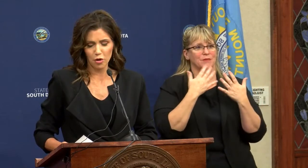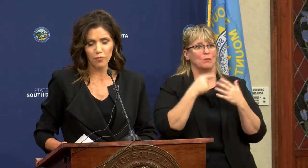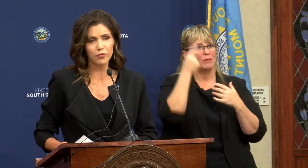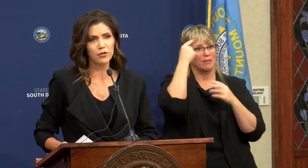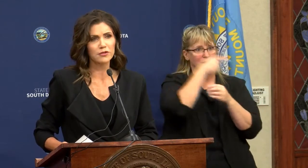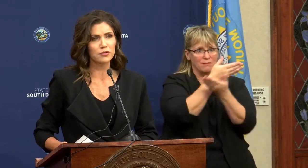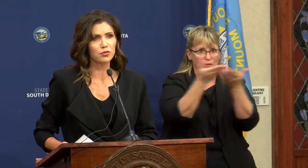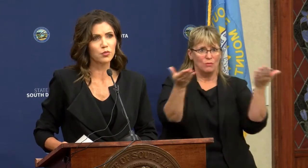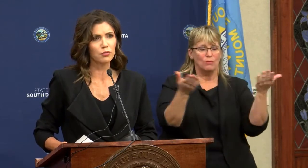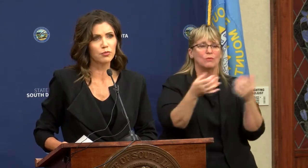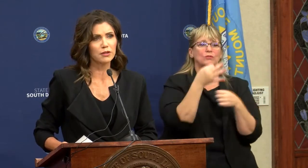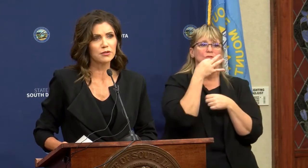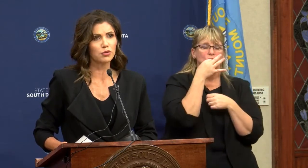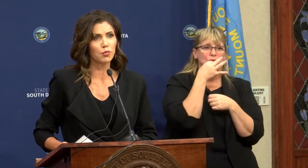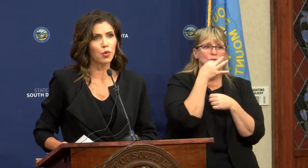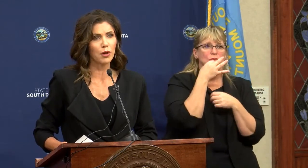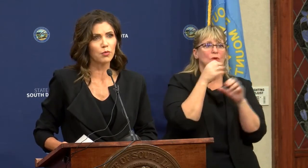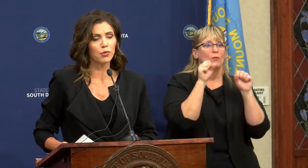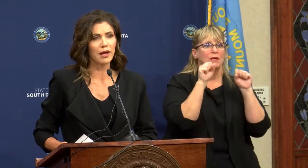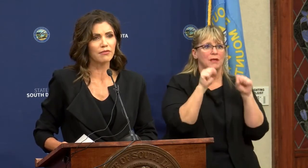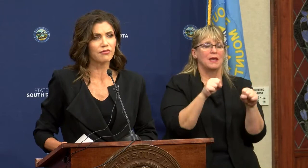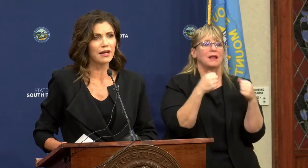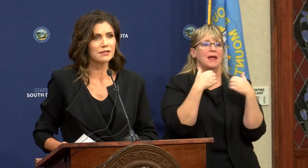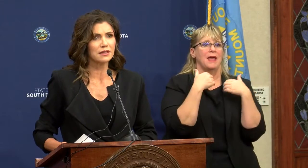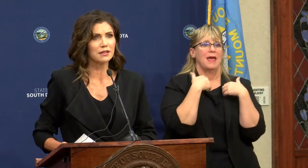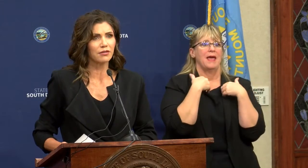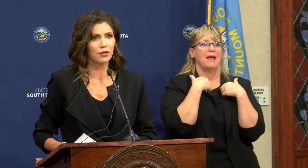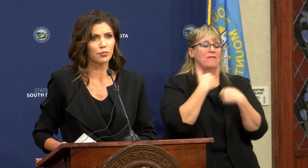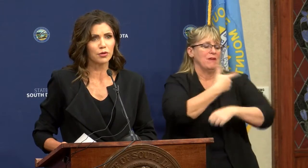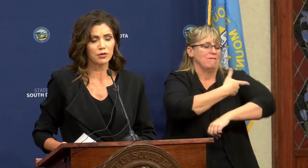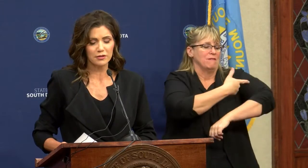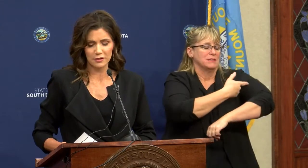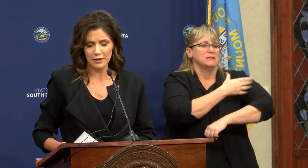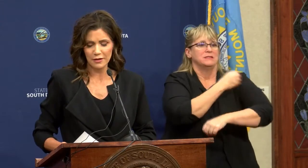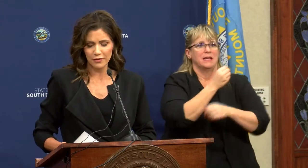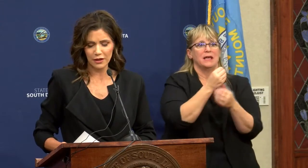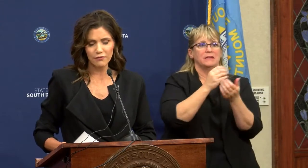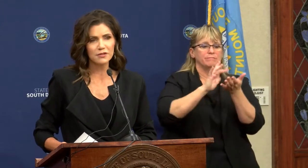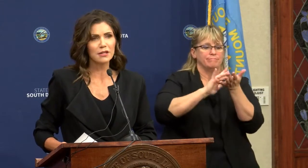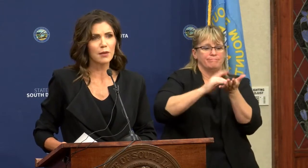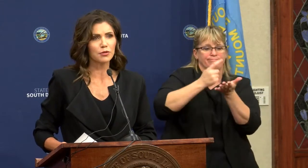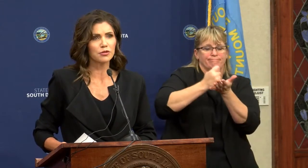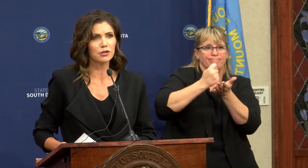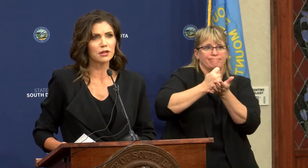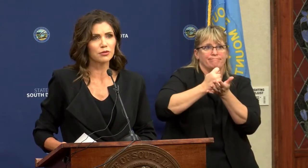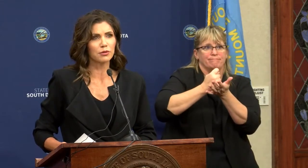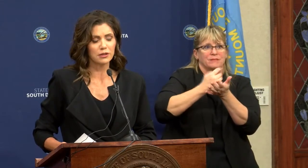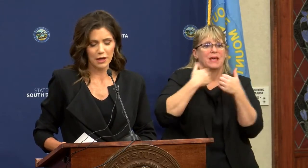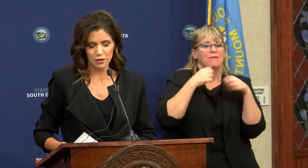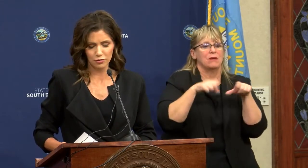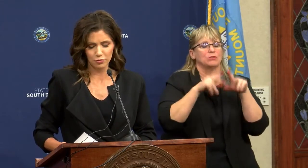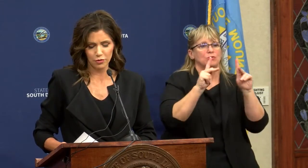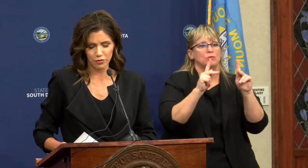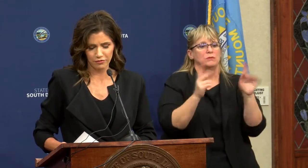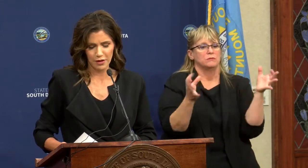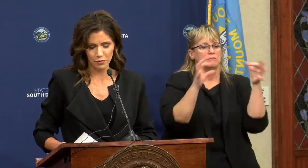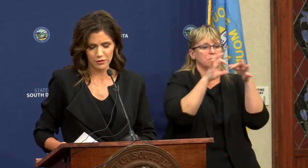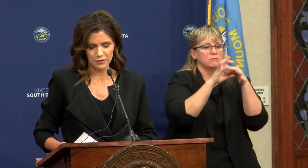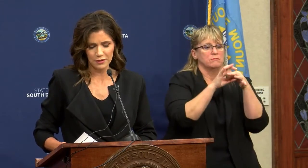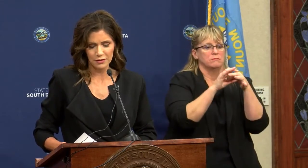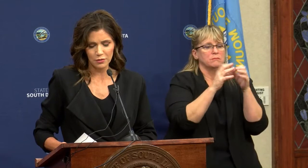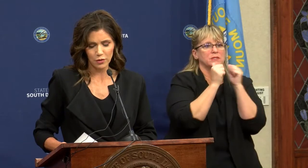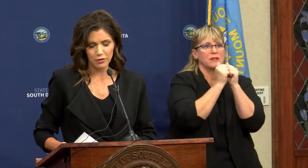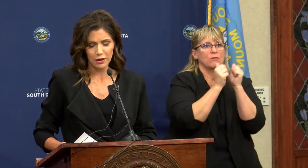and are hopeful that soon we will be to a point where we have a vaccine and therapeutics that give us an opportunity to reunite you with your